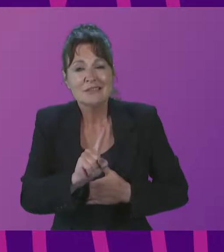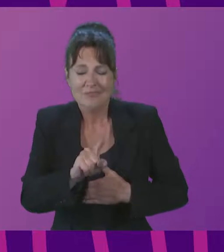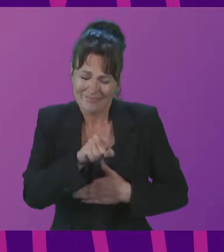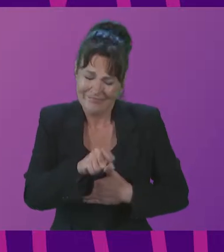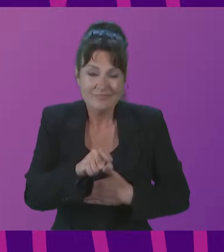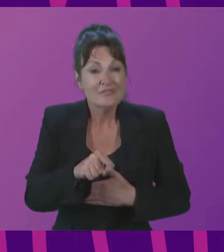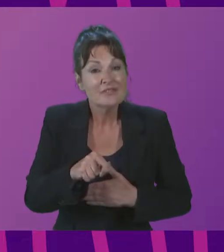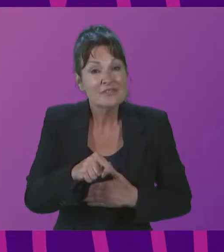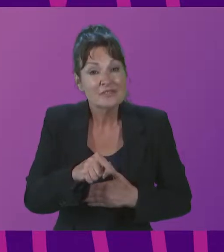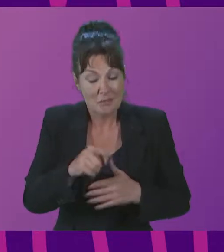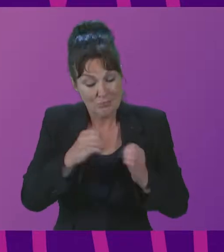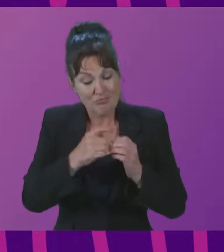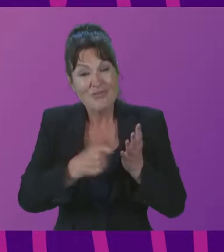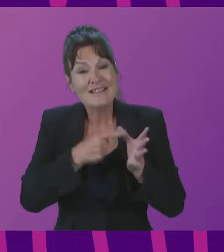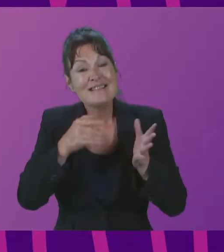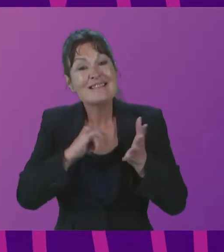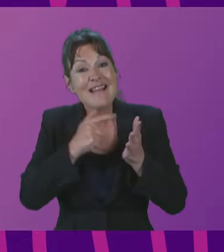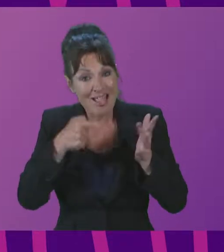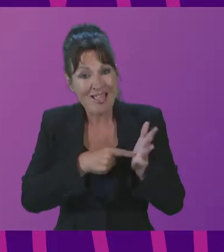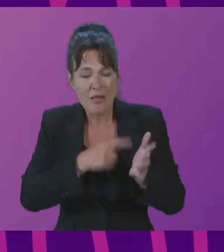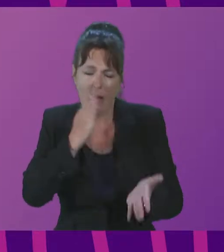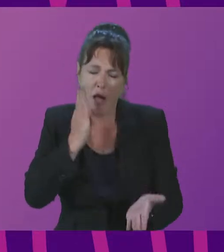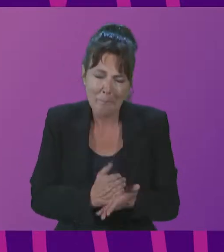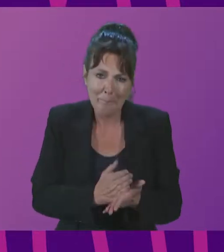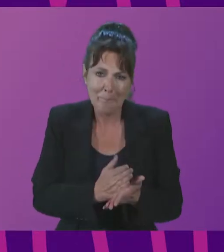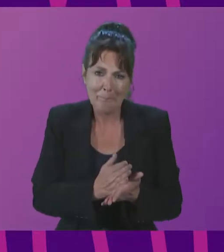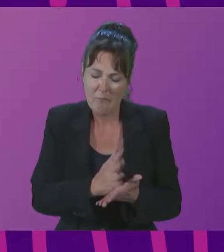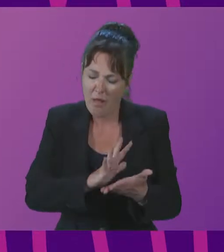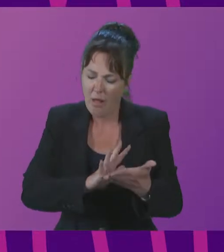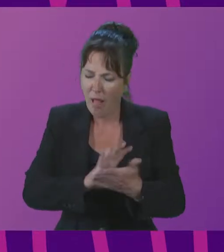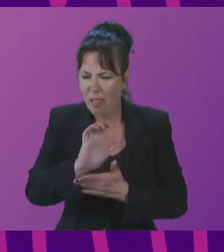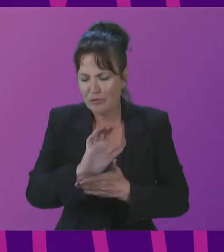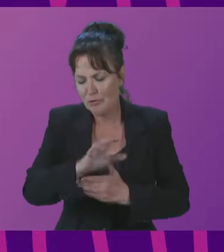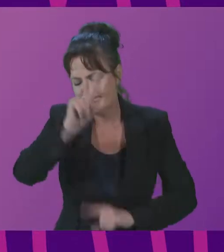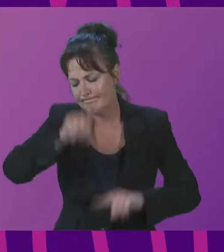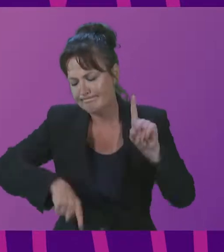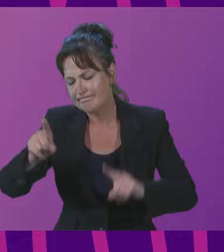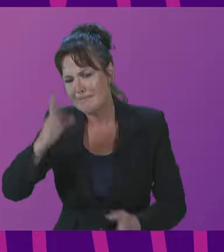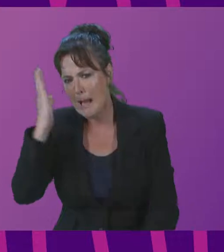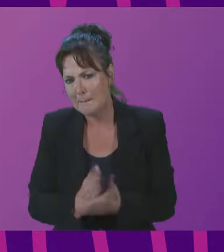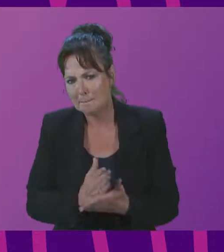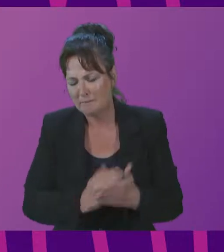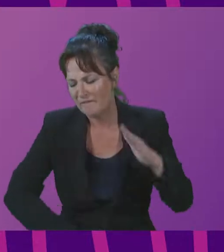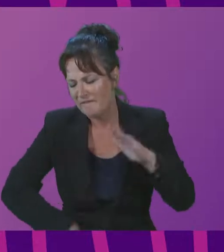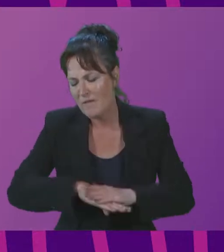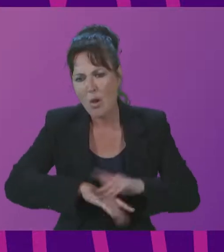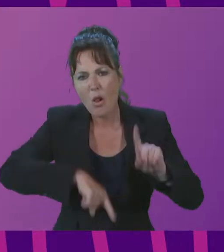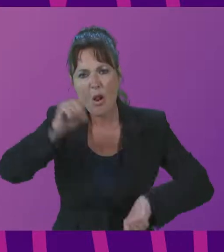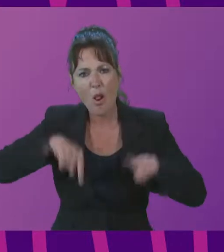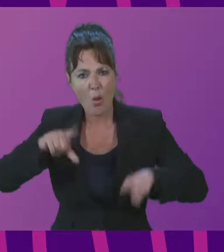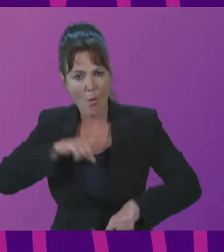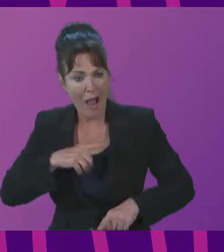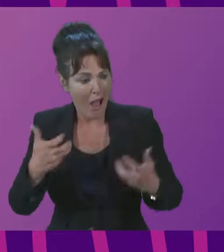based on cultural diversity. It is the major force behind our culture and our sustainable